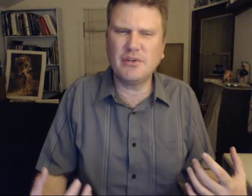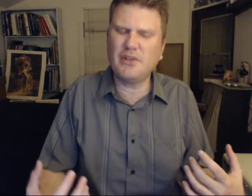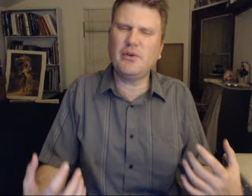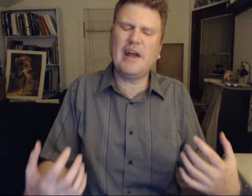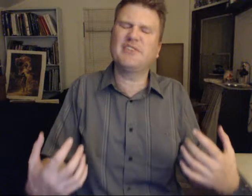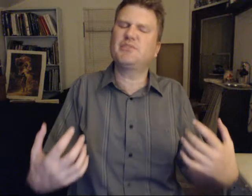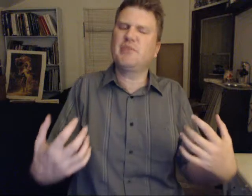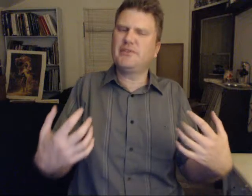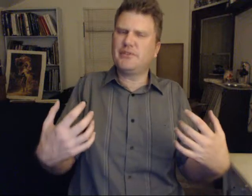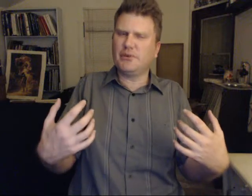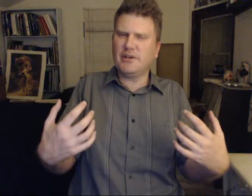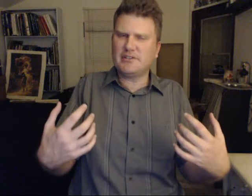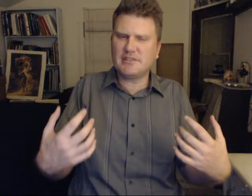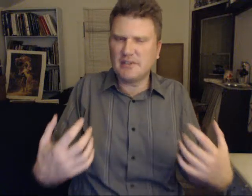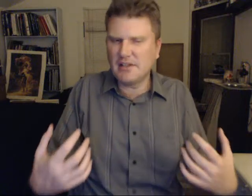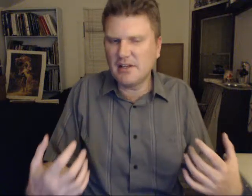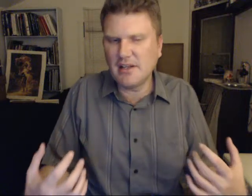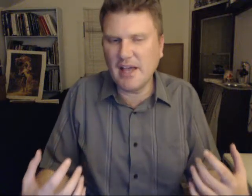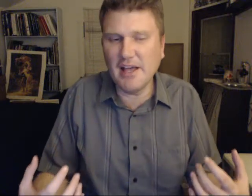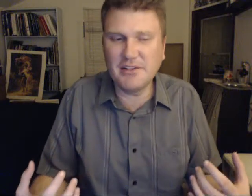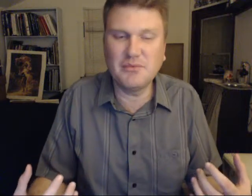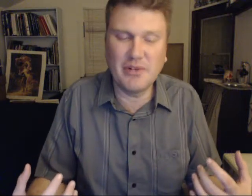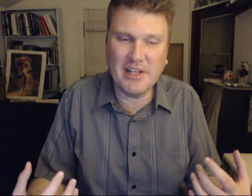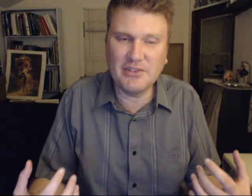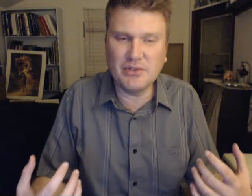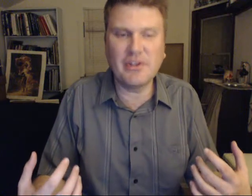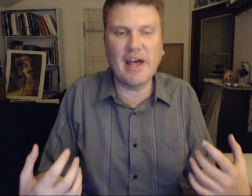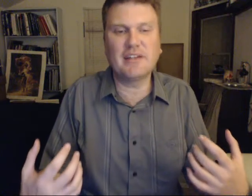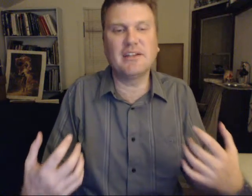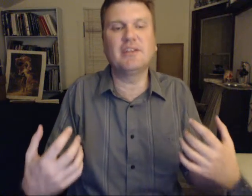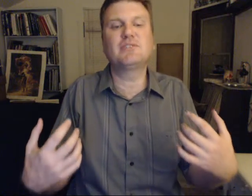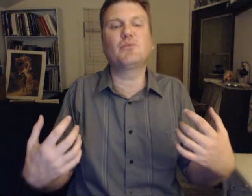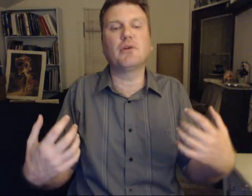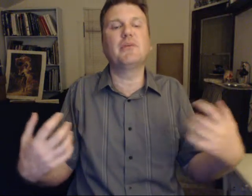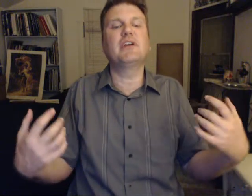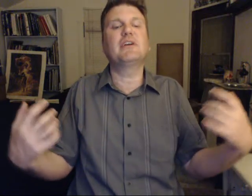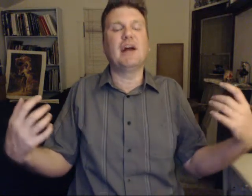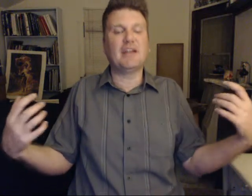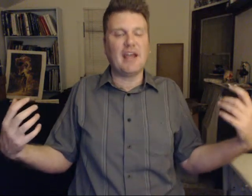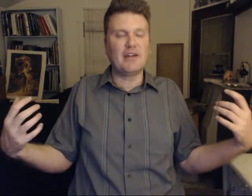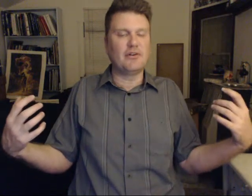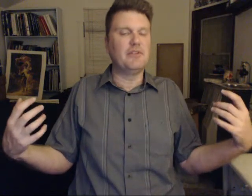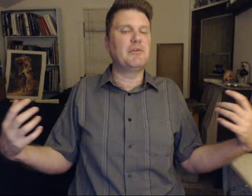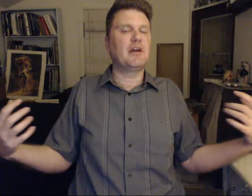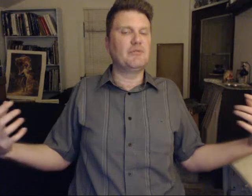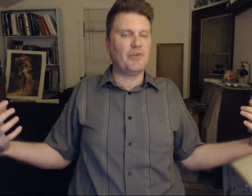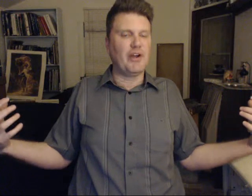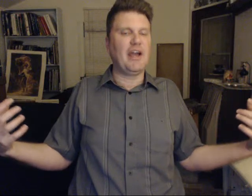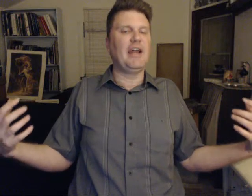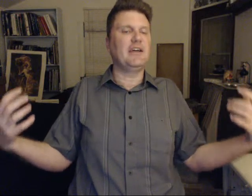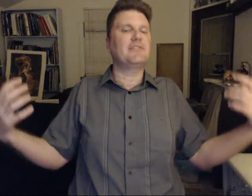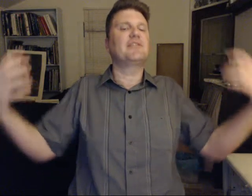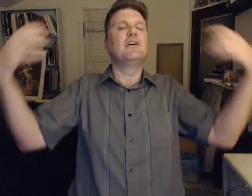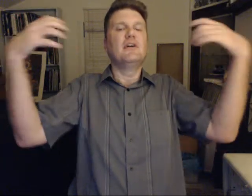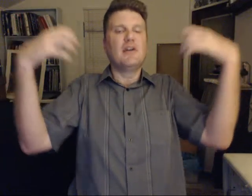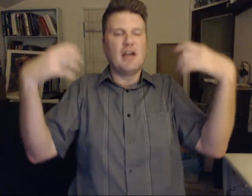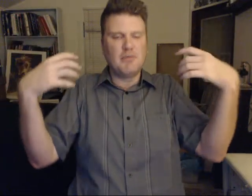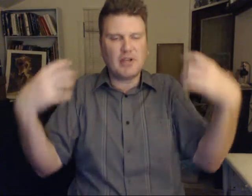can you add a spin to it? And when they do that, that is where many cannot handle, and they become drug addicts, and become